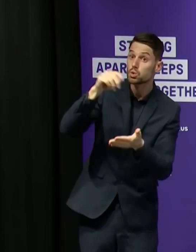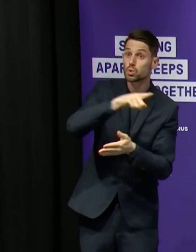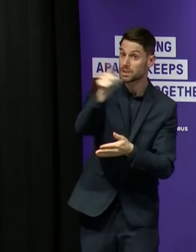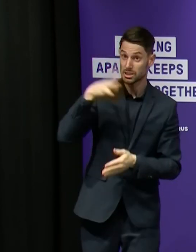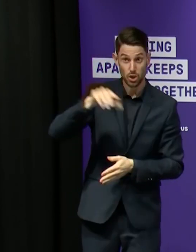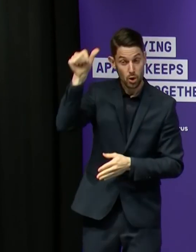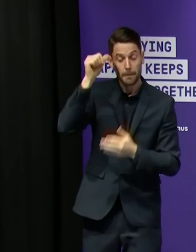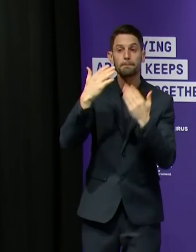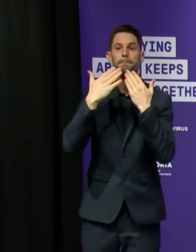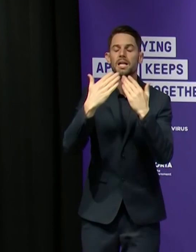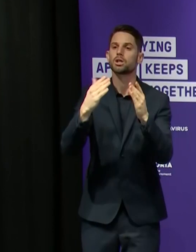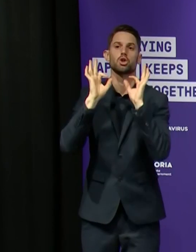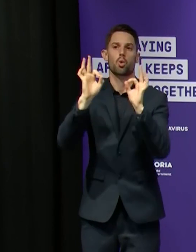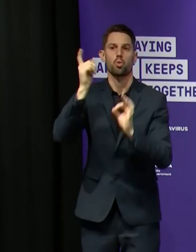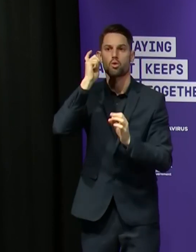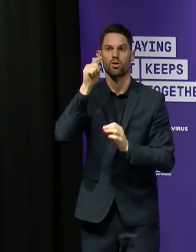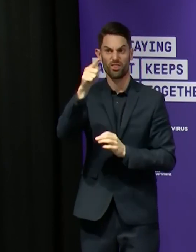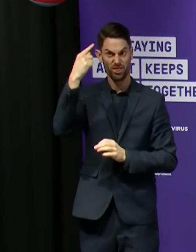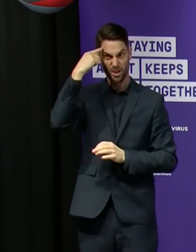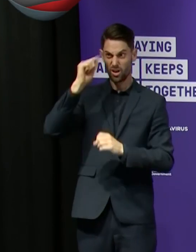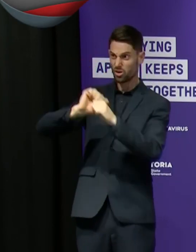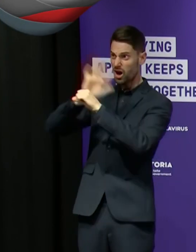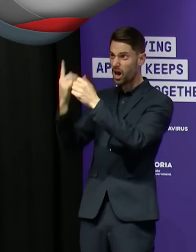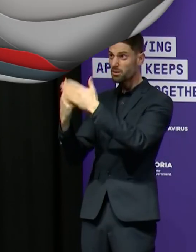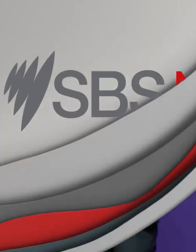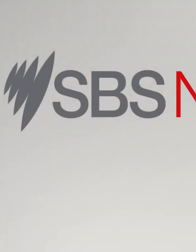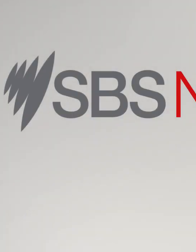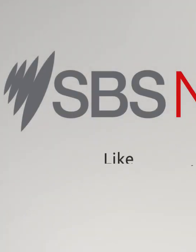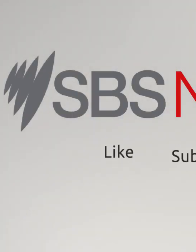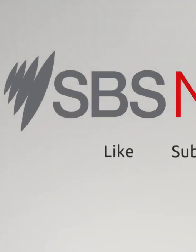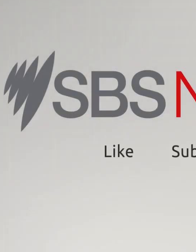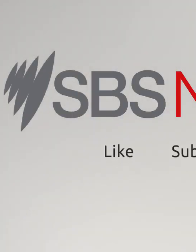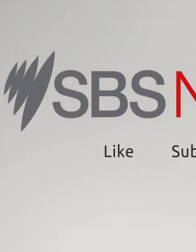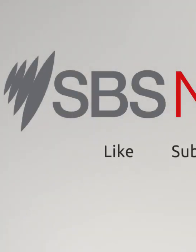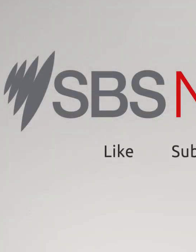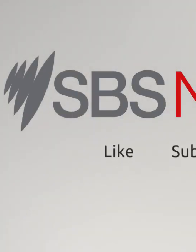that they will not be disadvantaged as a result of COVID-19.